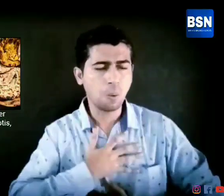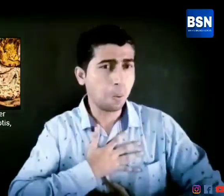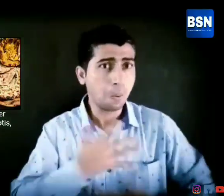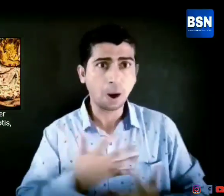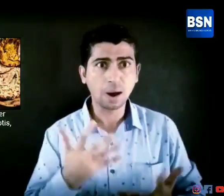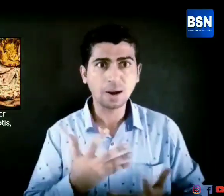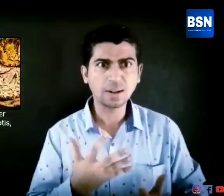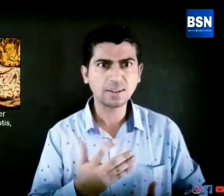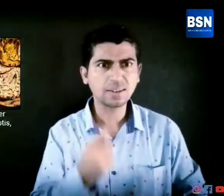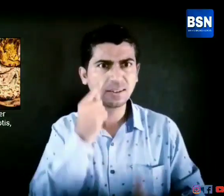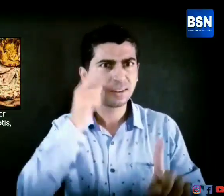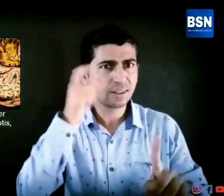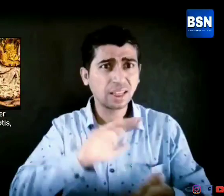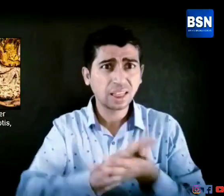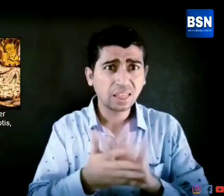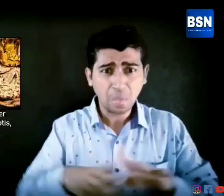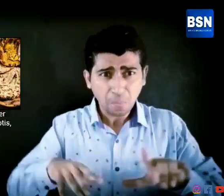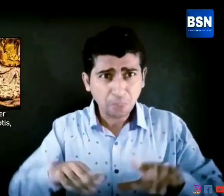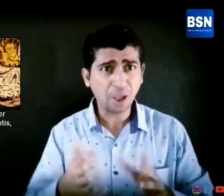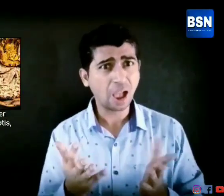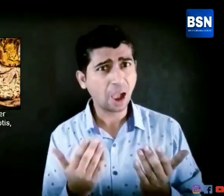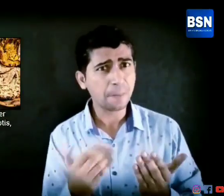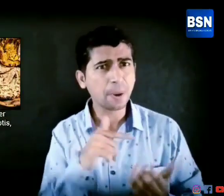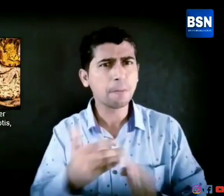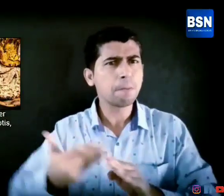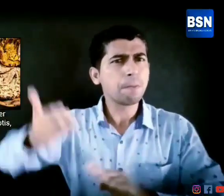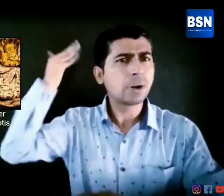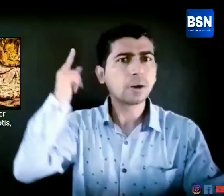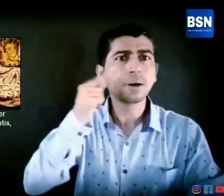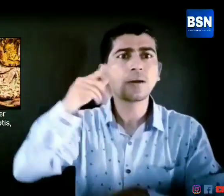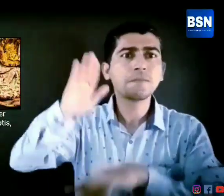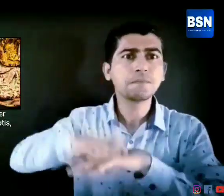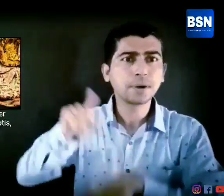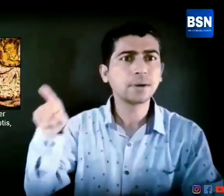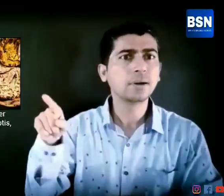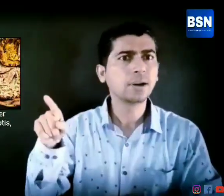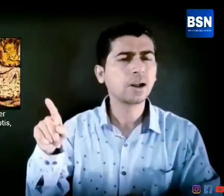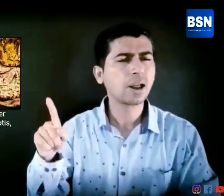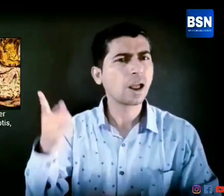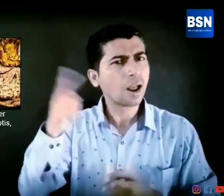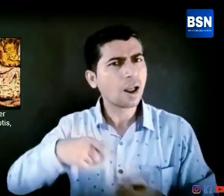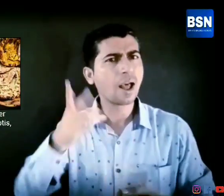top, now I gotta do this, can you make me go?